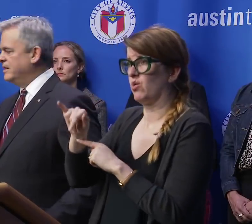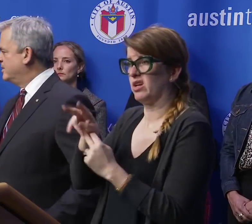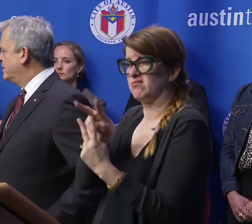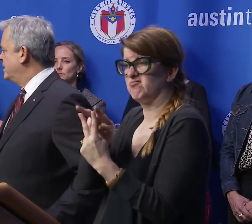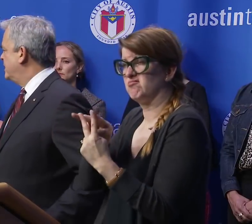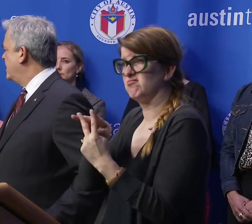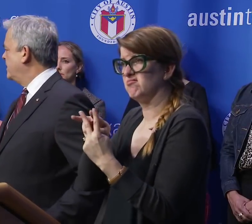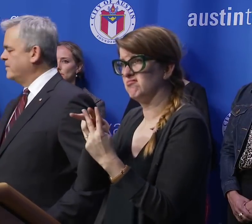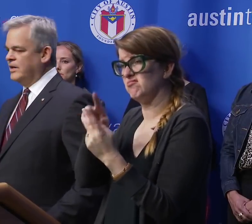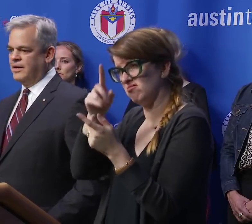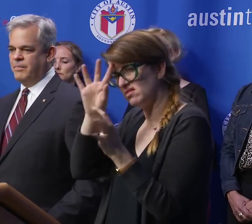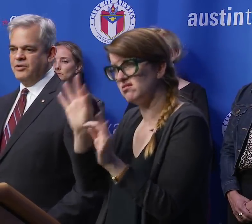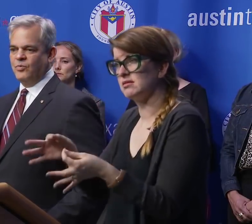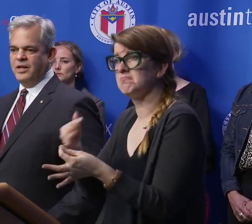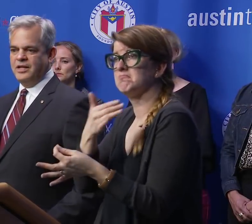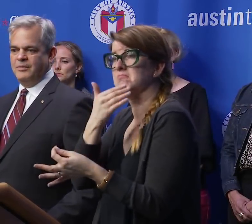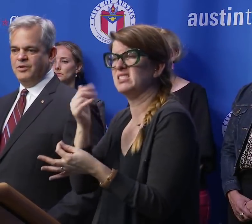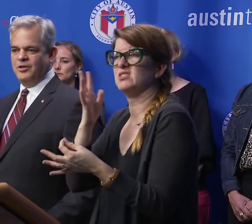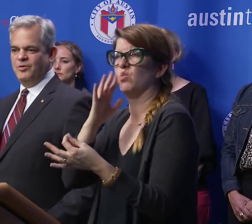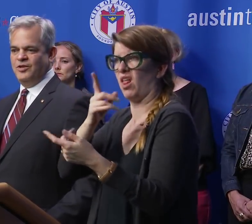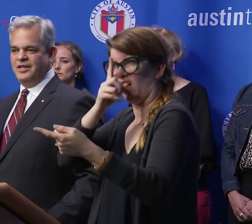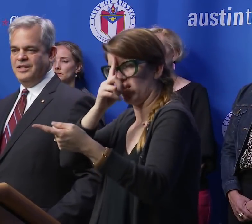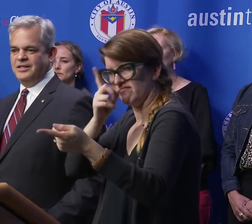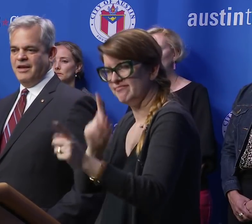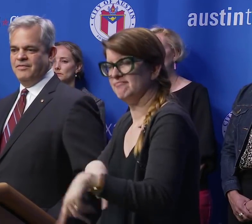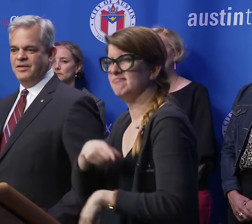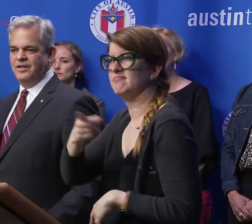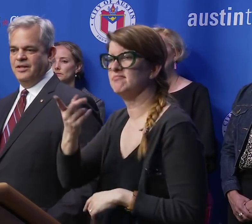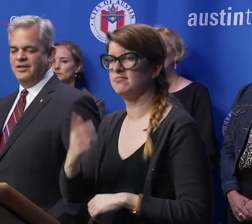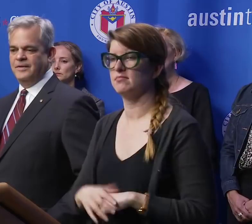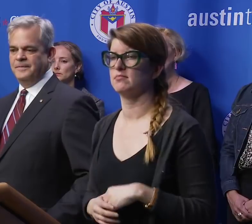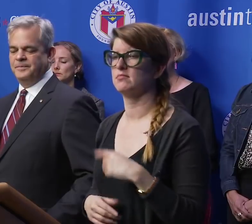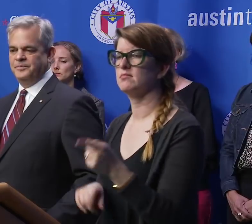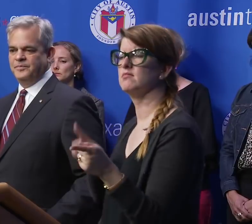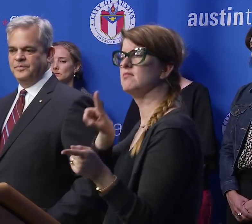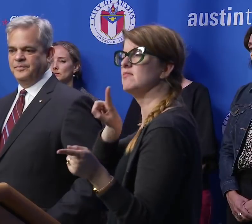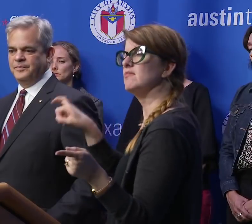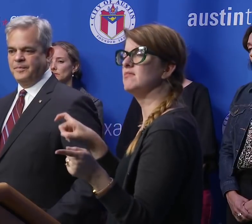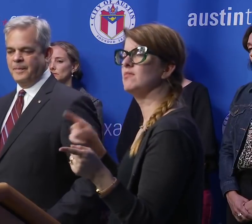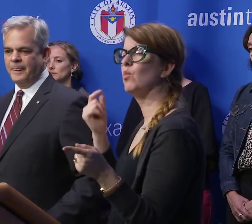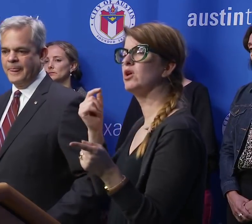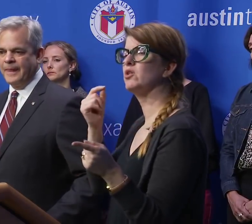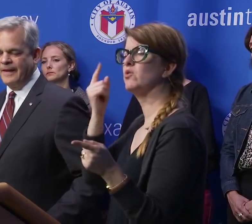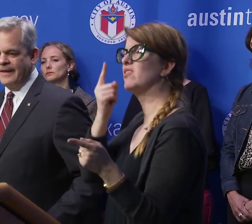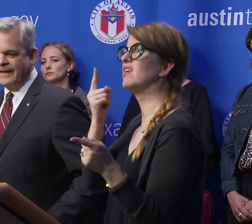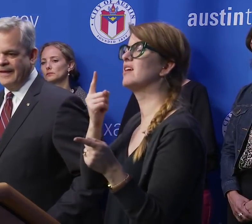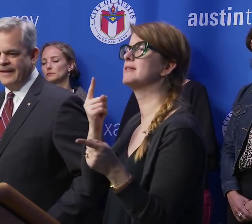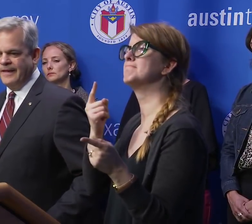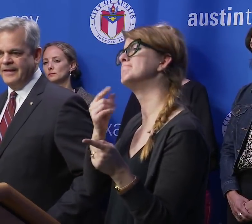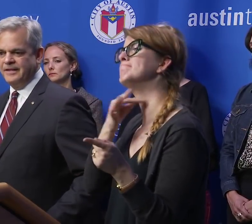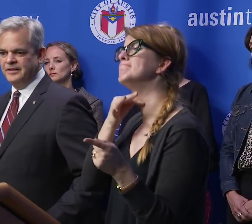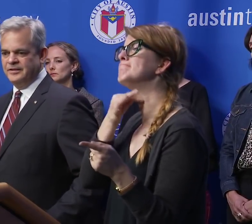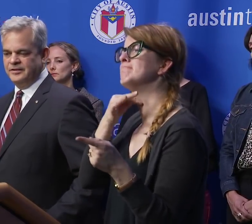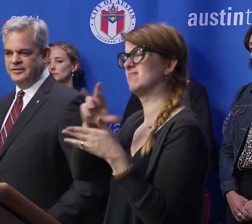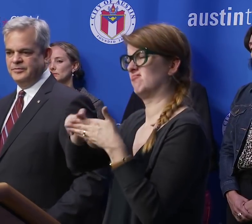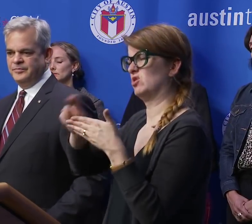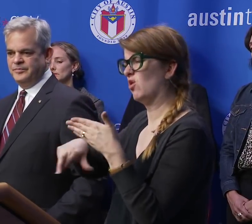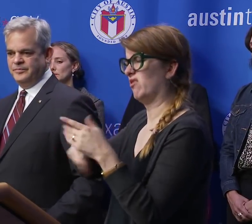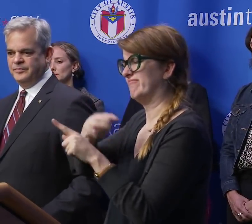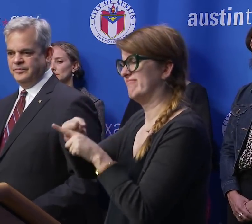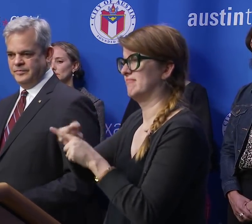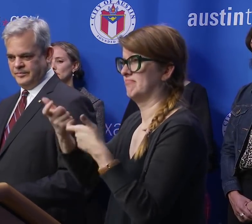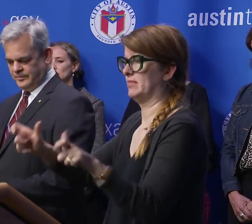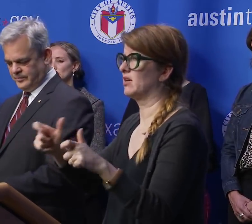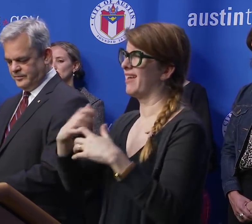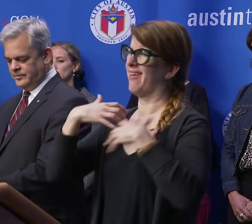is the best way to keep the community safe. And what do you think though? The ramifications are big. I know health